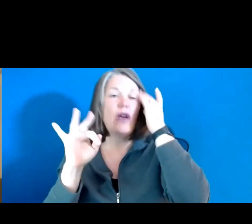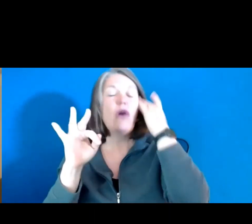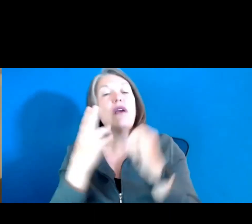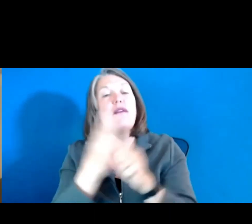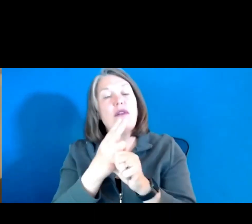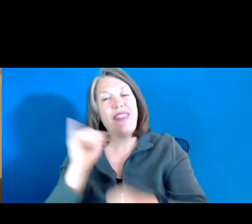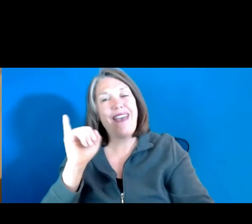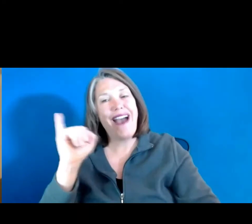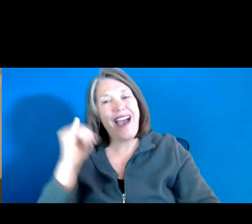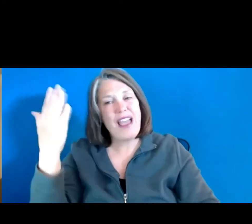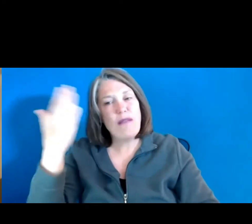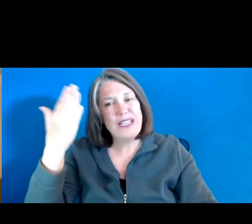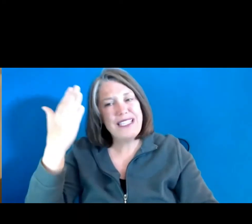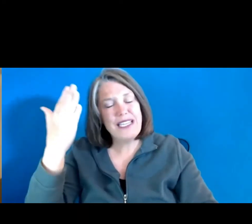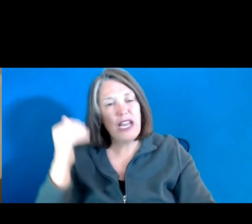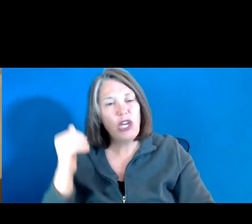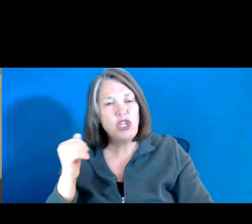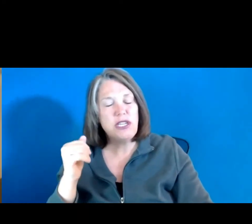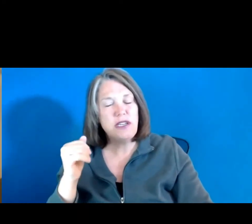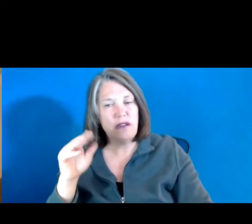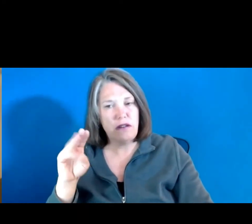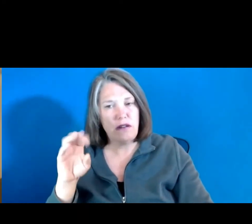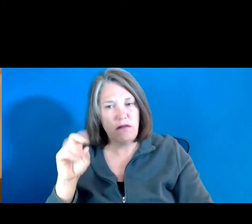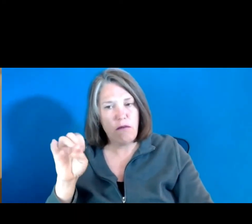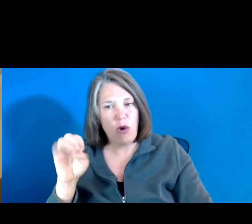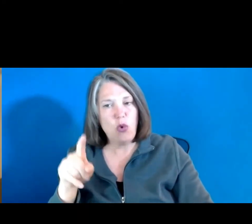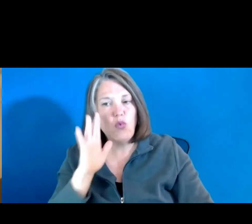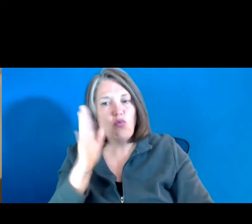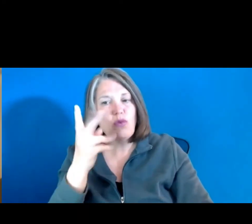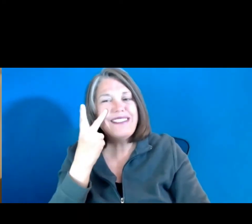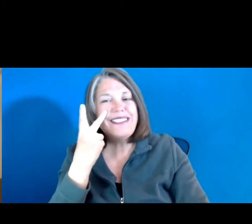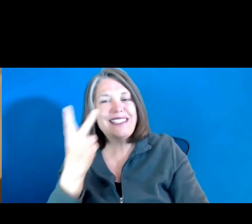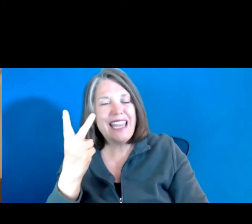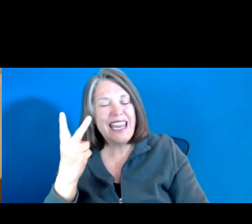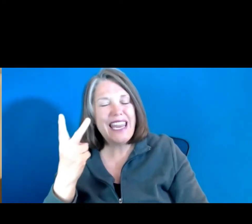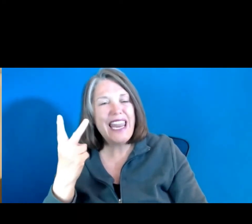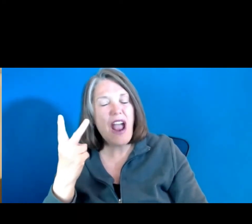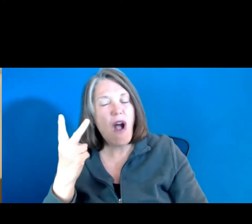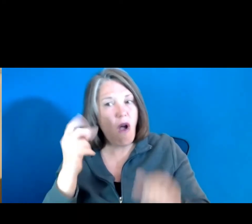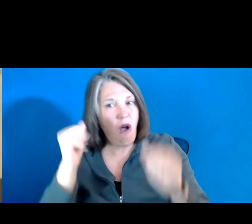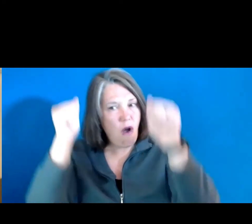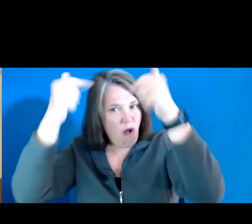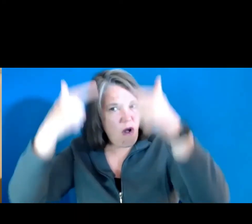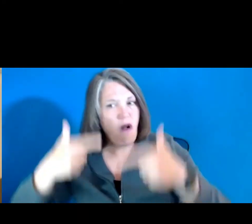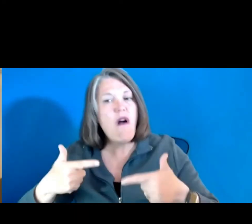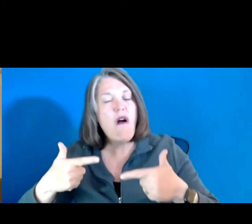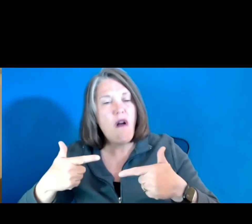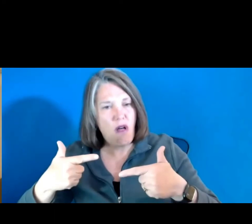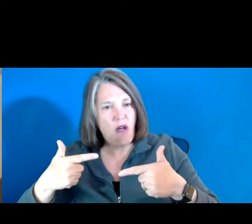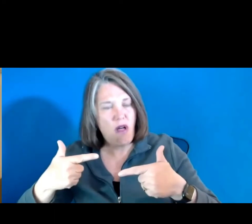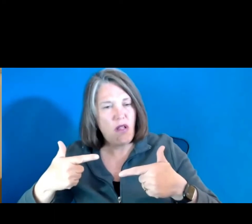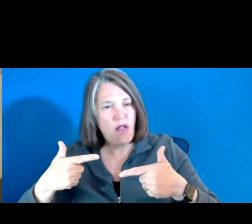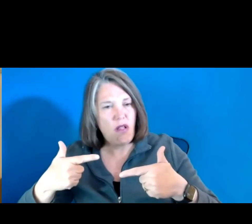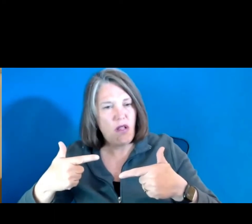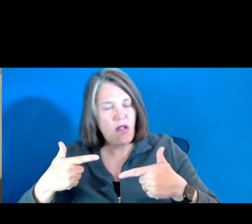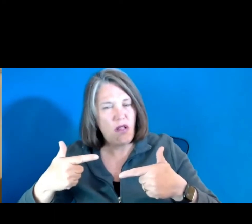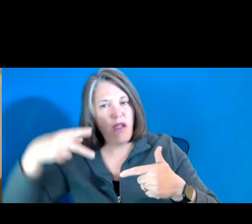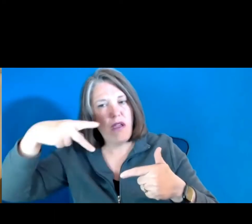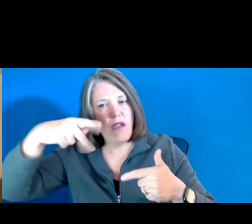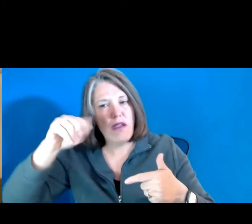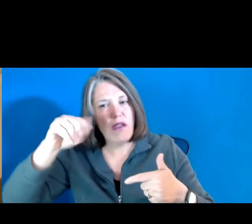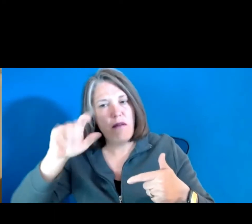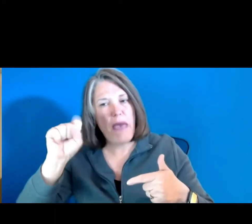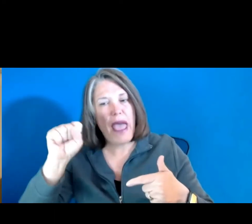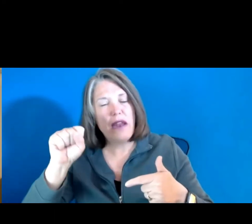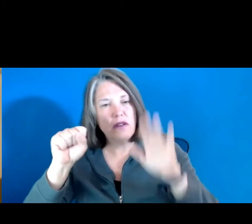iPresentation mode, you will see the, all of the panels at once,